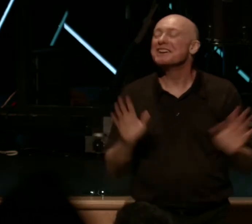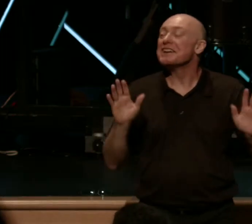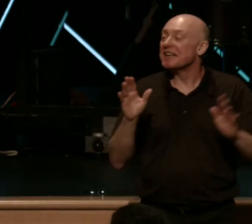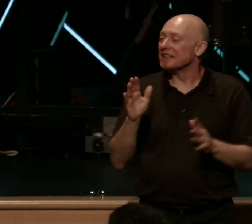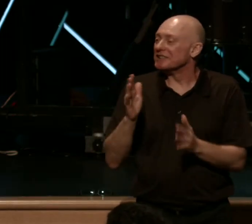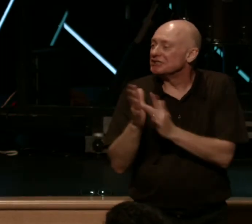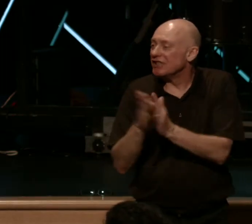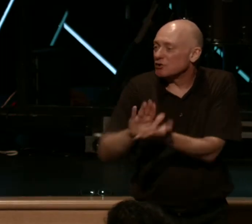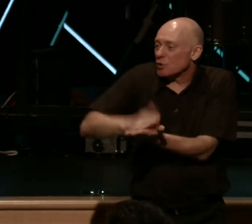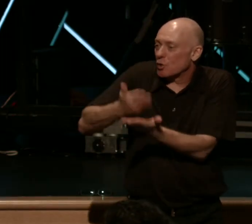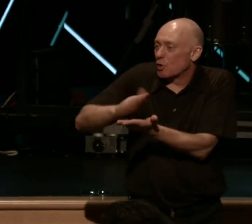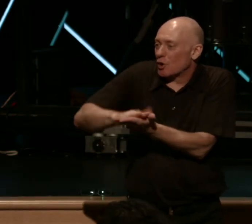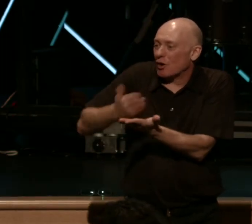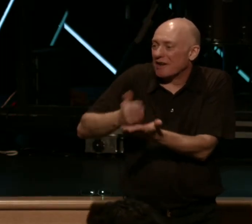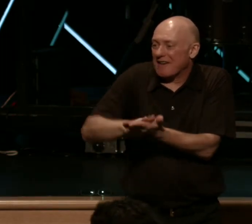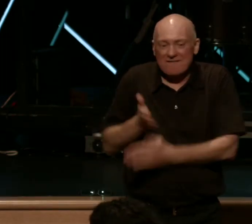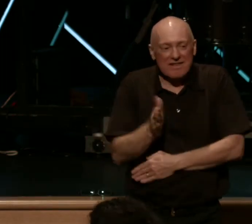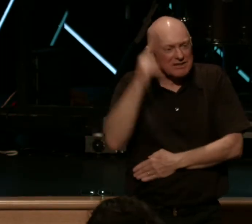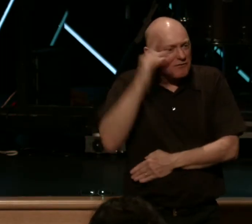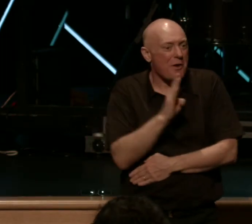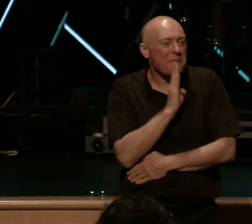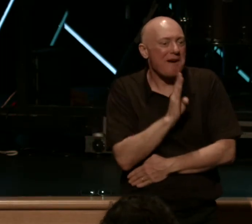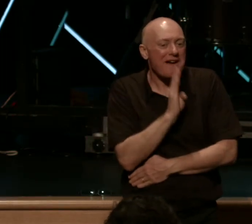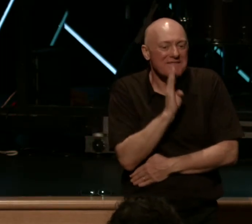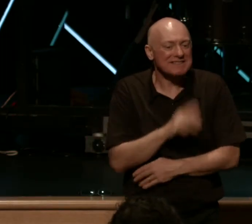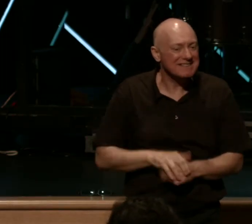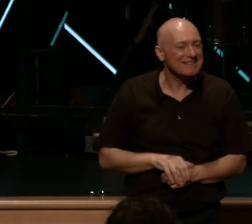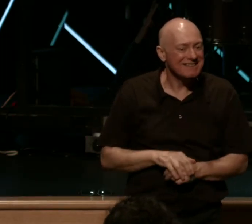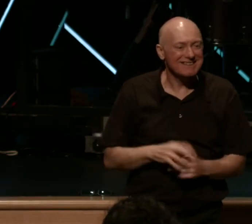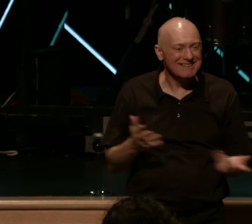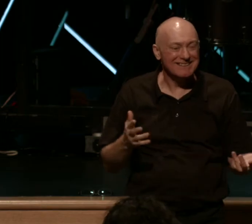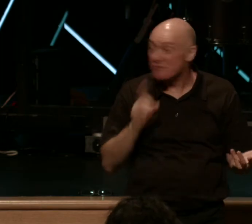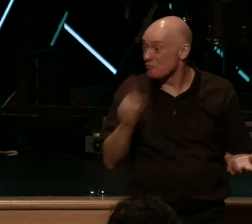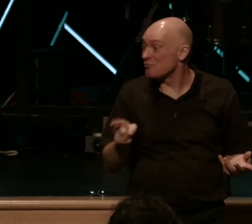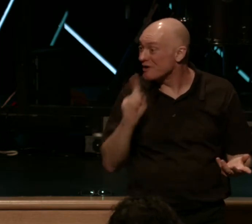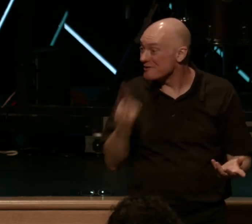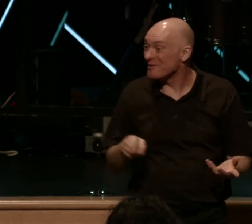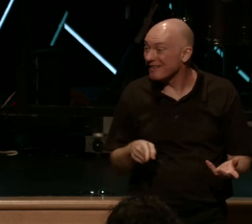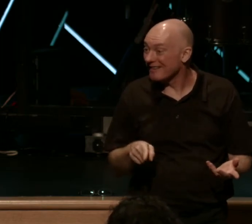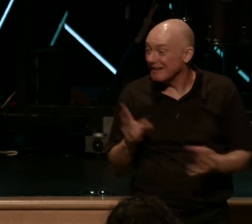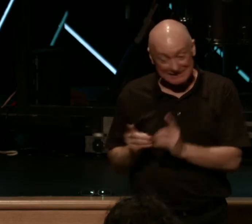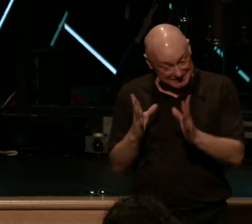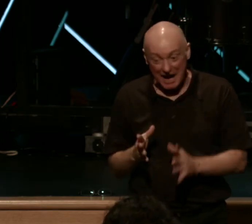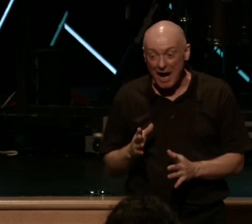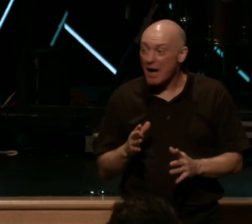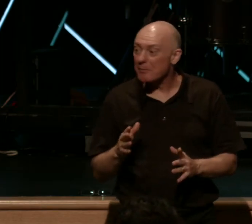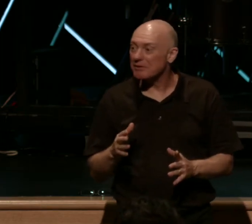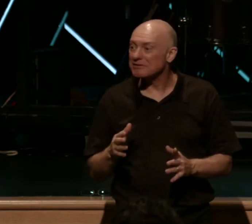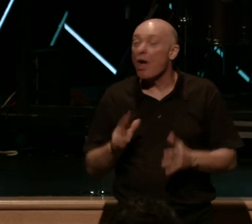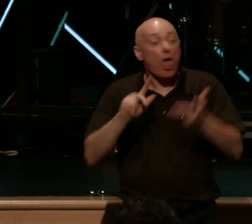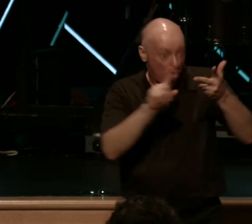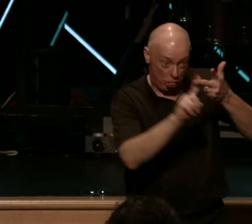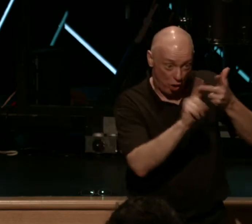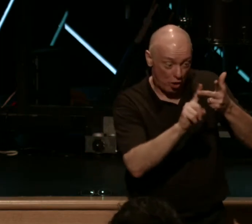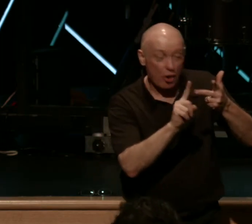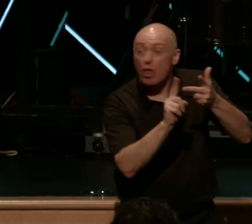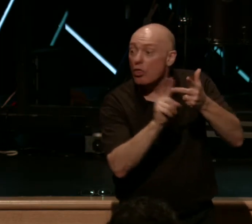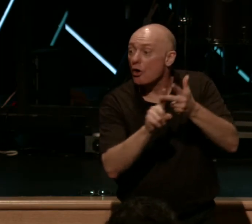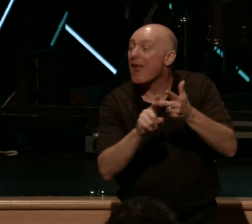a fish po' boy for breakfast. But he is, right? Disciples come in. That's the third occasion. This is the fourth occasion.